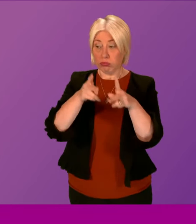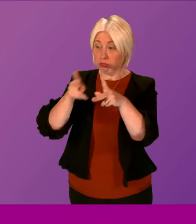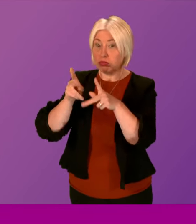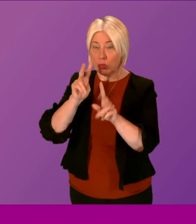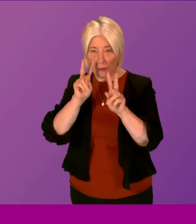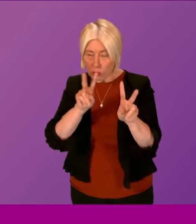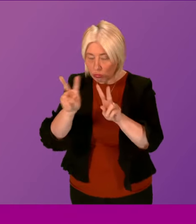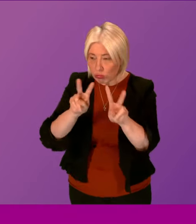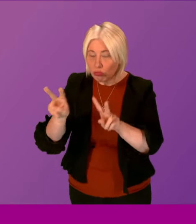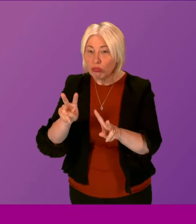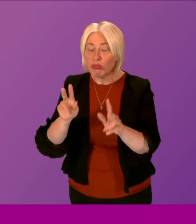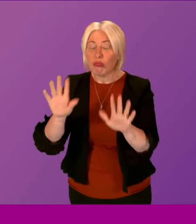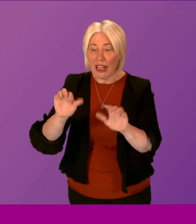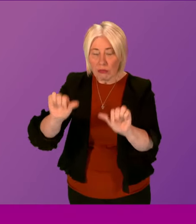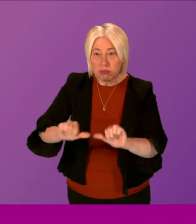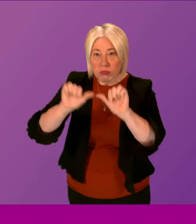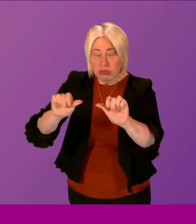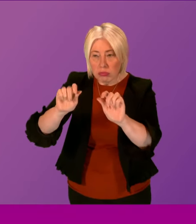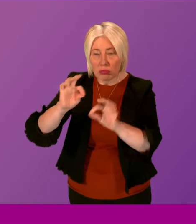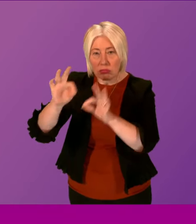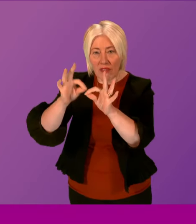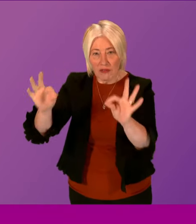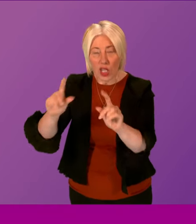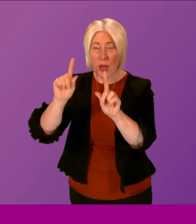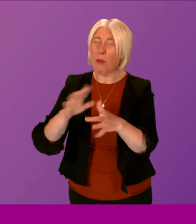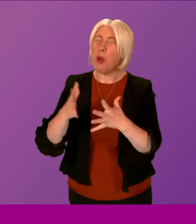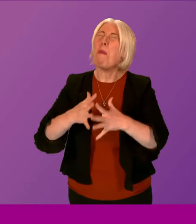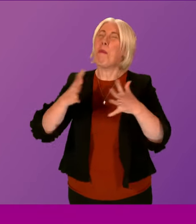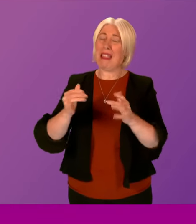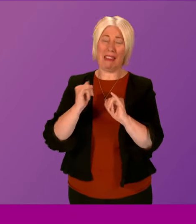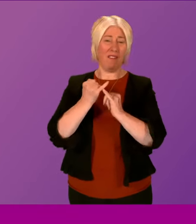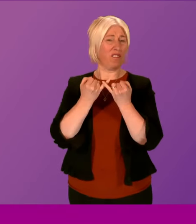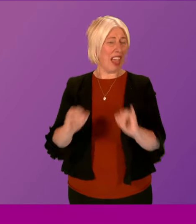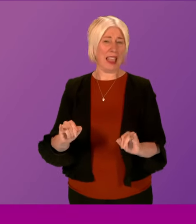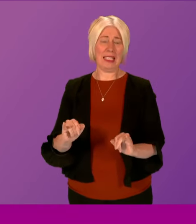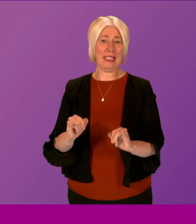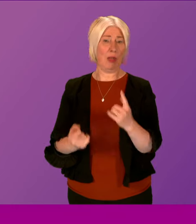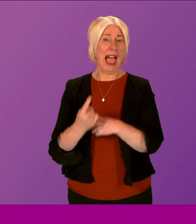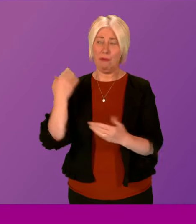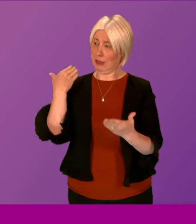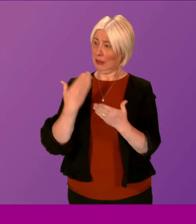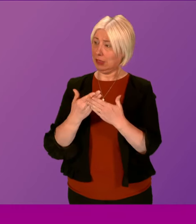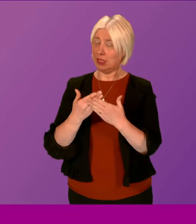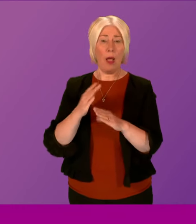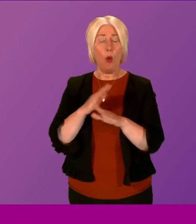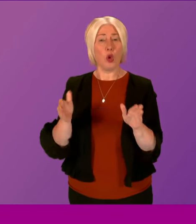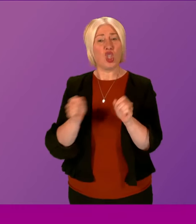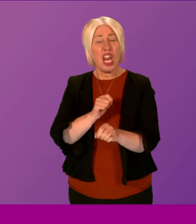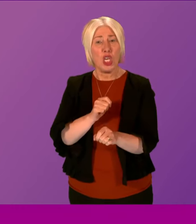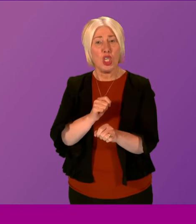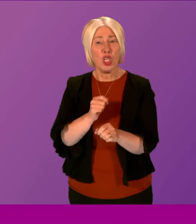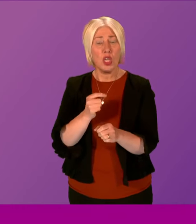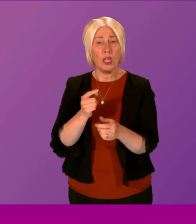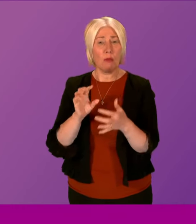and finished, but we know there are major failings in this case that will not change, regardless of an appeal.